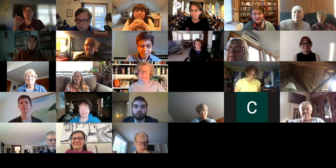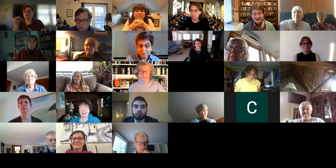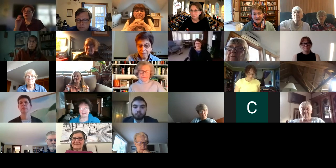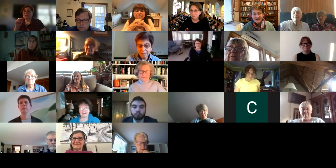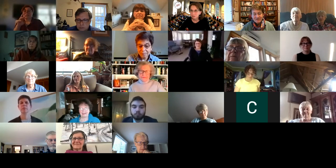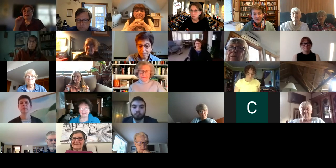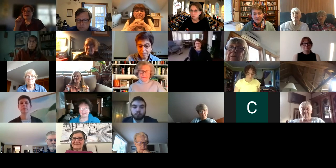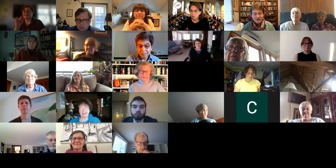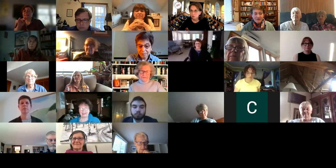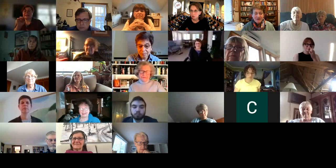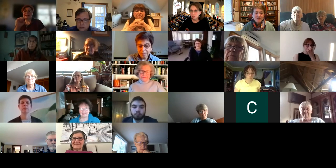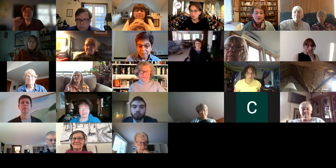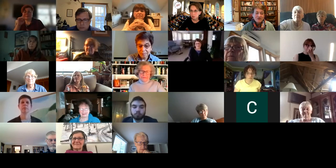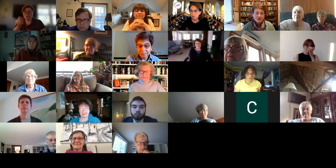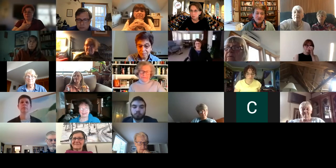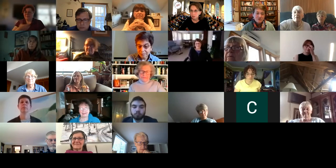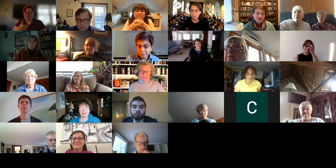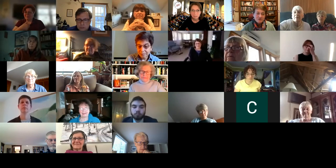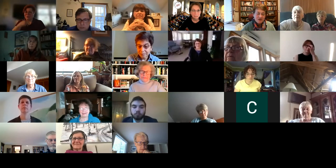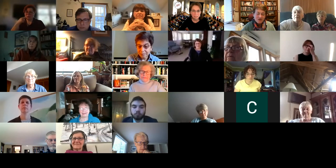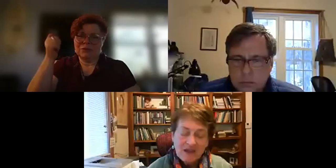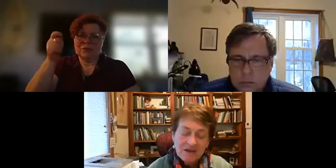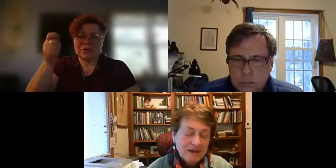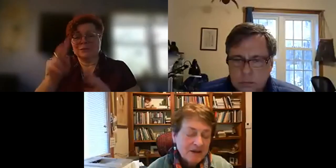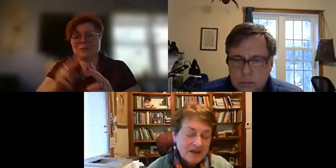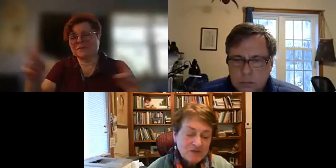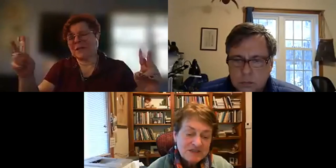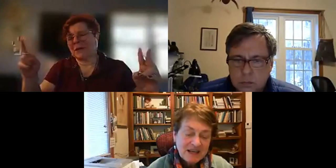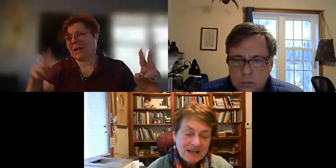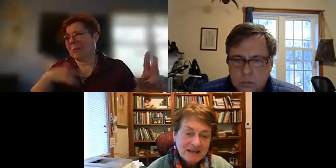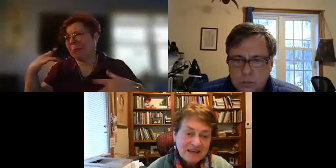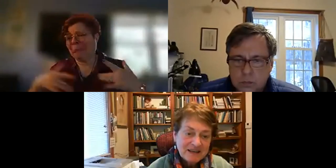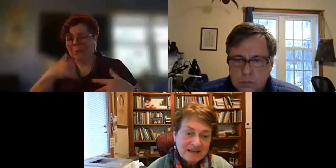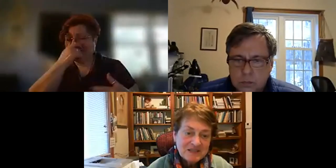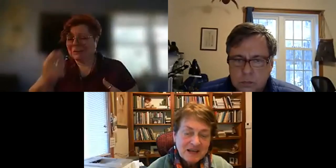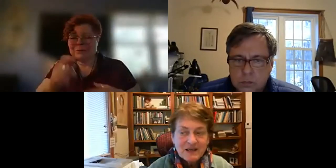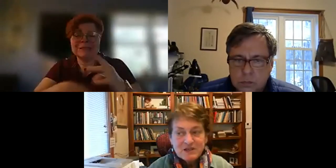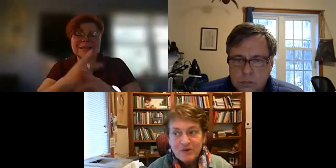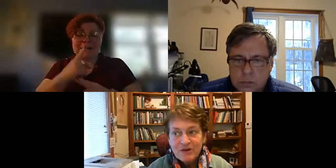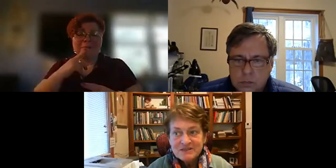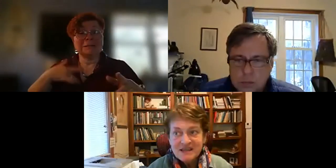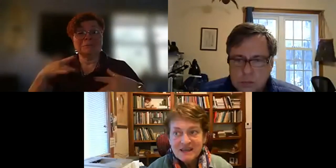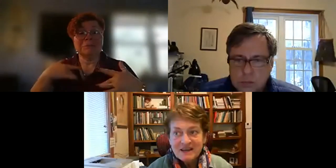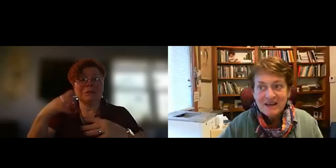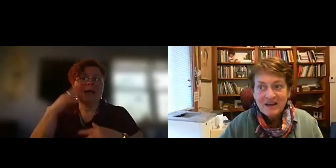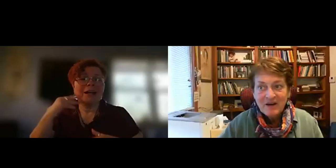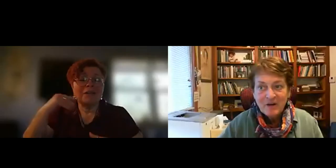diana lee for inviting me to be a judge which was a very interesting and exciting experience and um